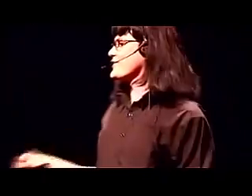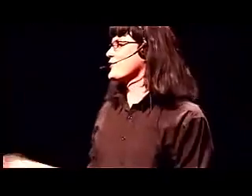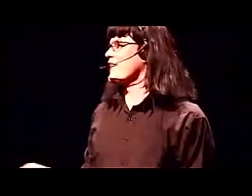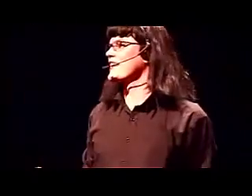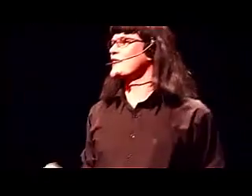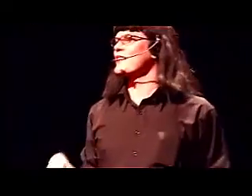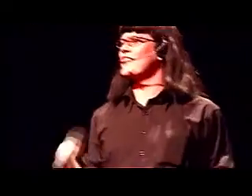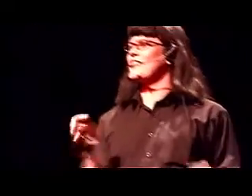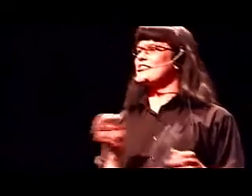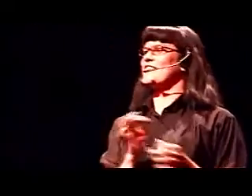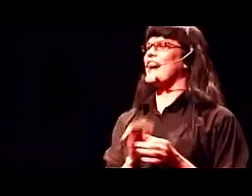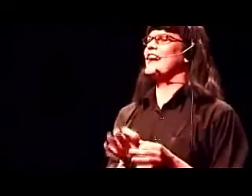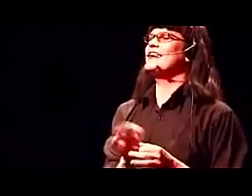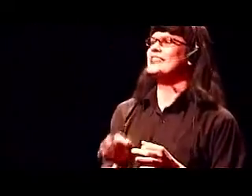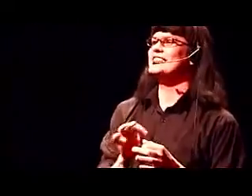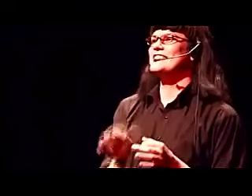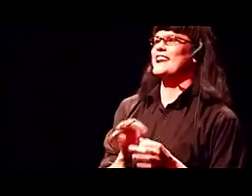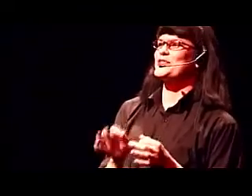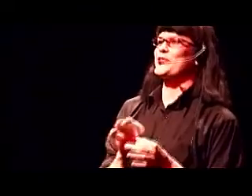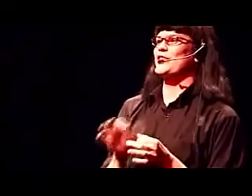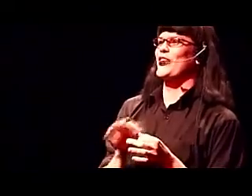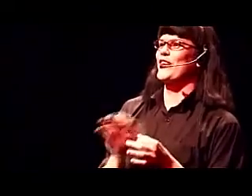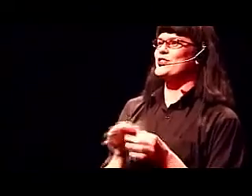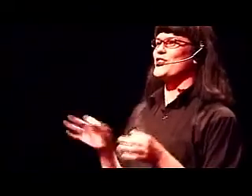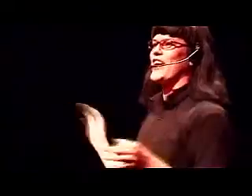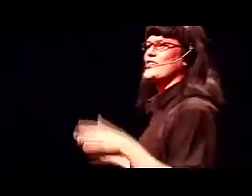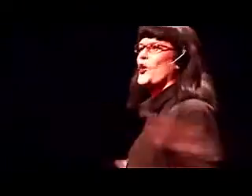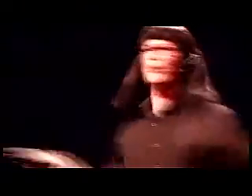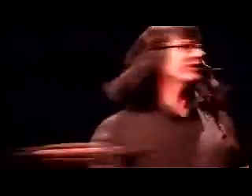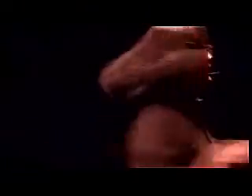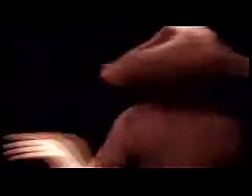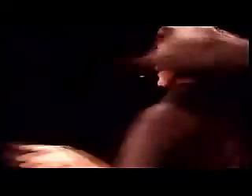It's all funky in a minute though, doesn't it, eh? You start swiveling on those chairs. Woo-hoo!